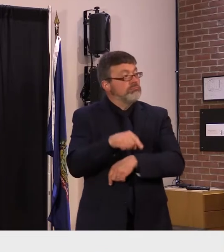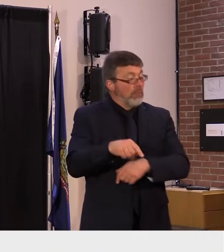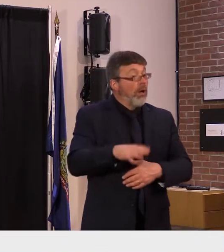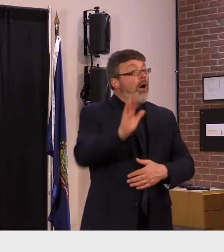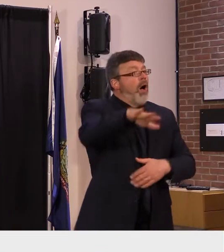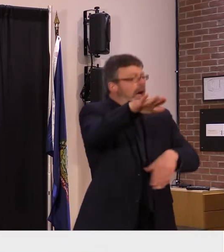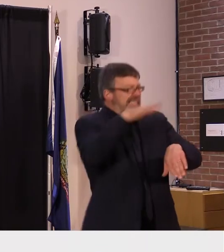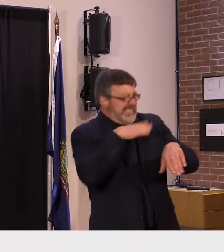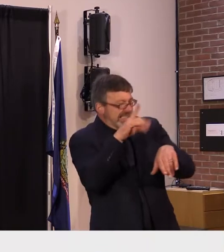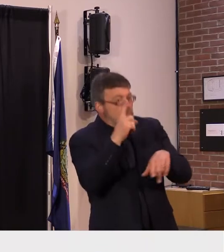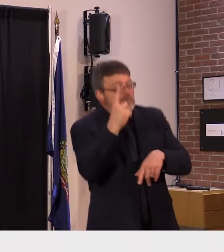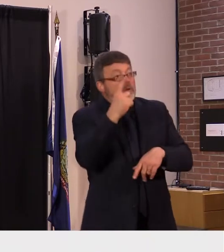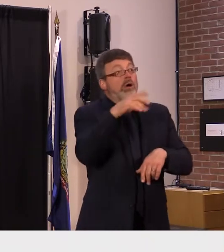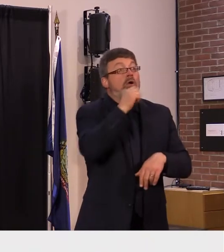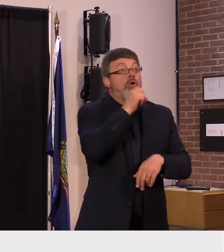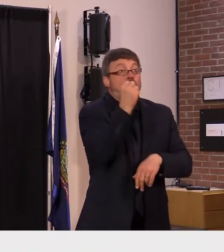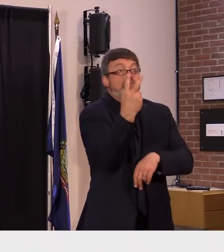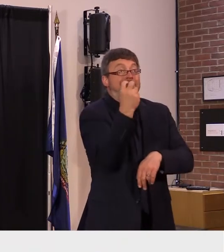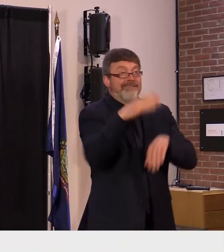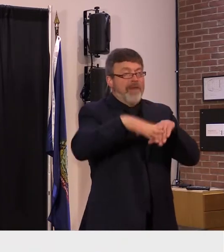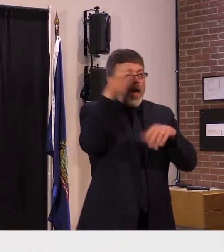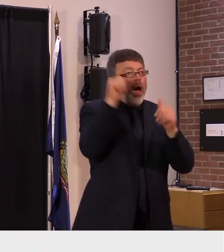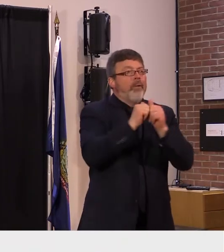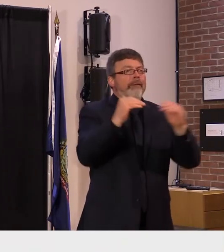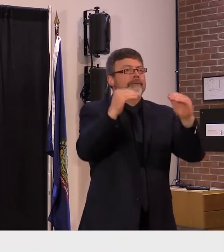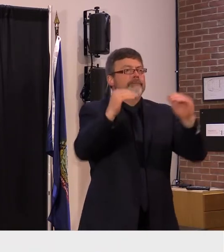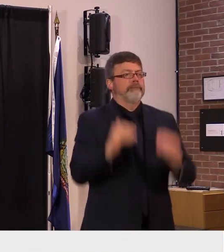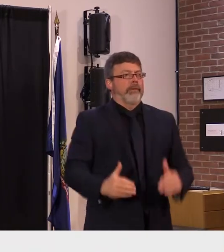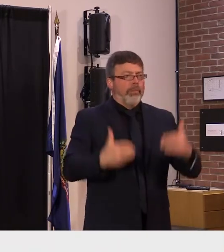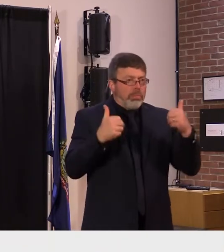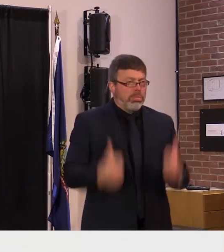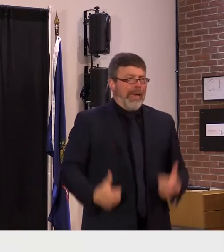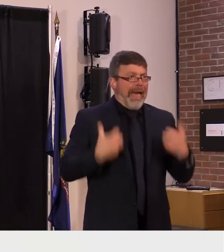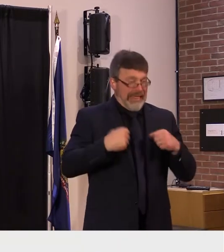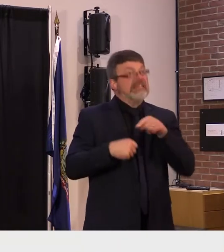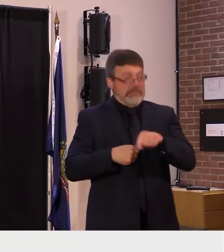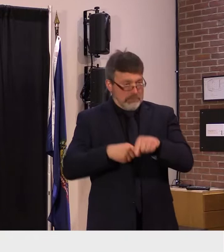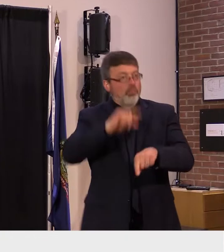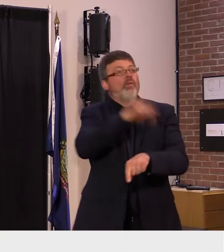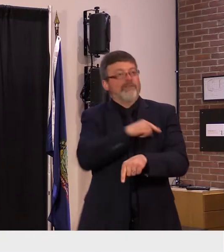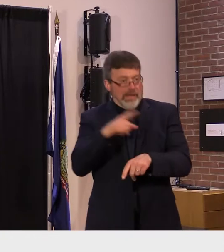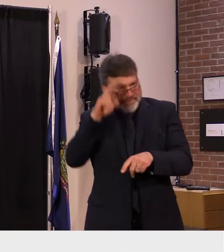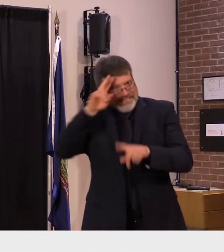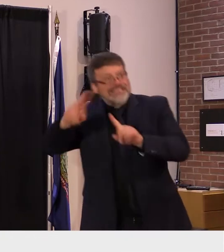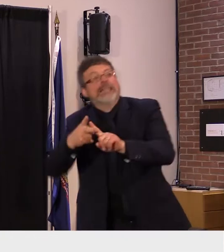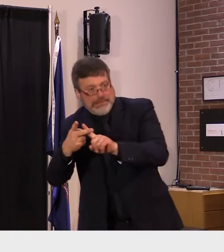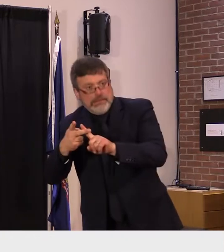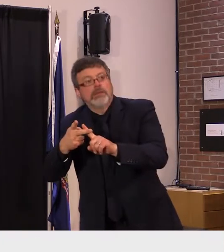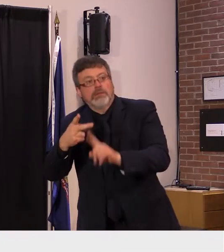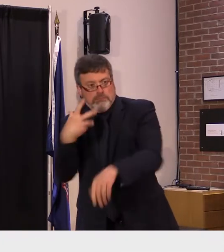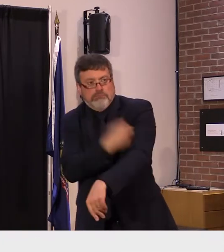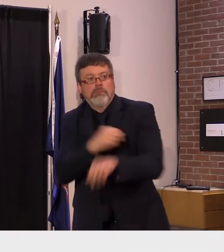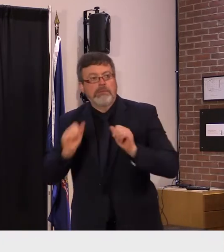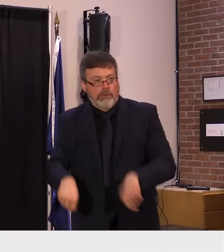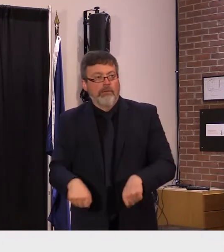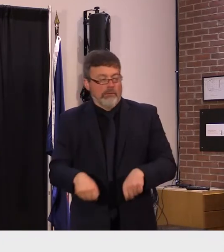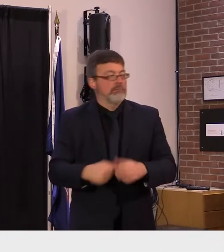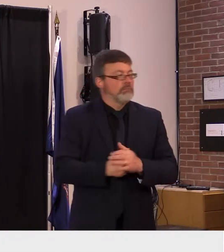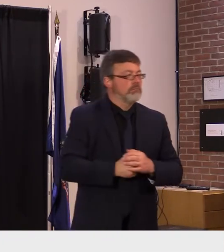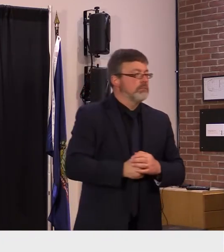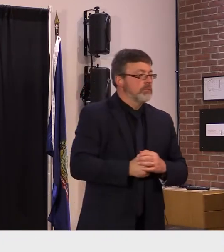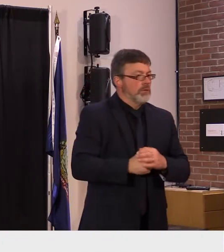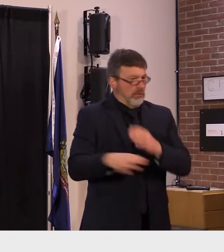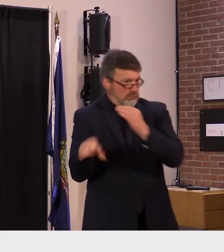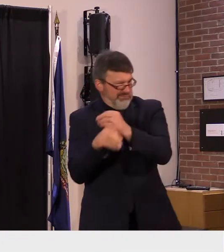booster now for testing i've already spoken here about our testing transition but want to